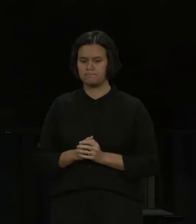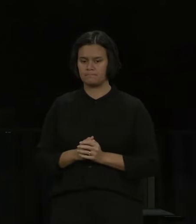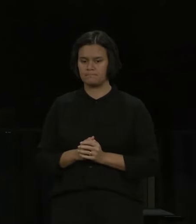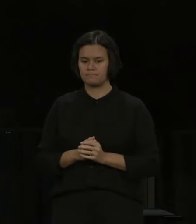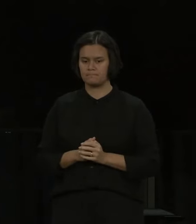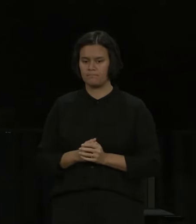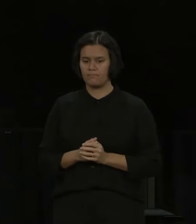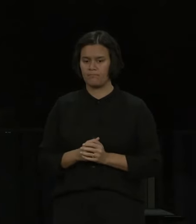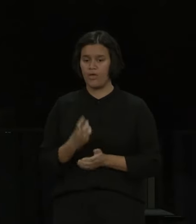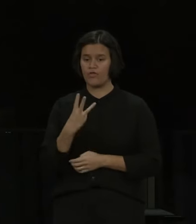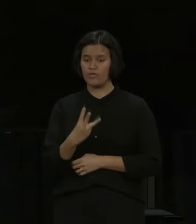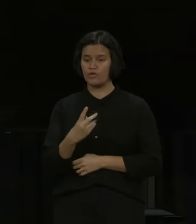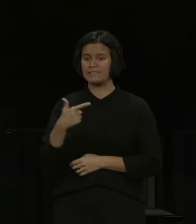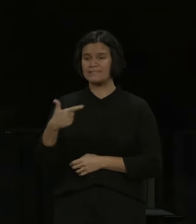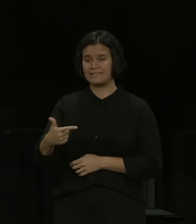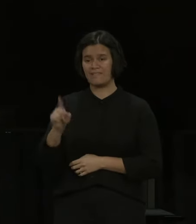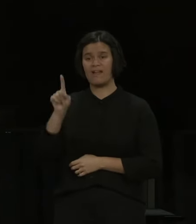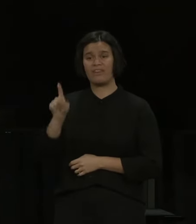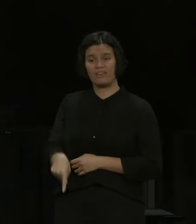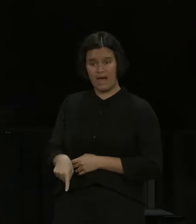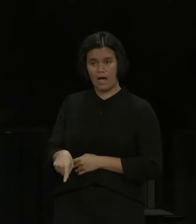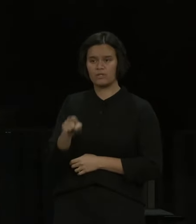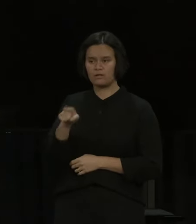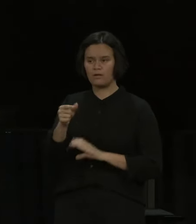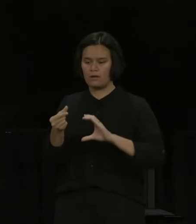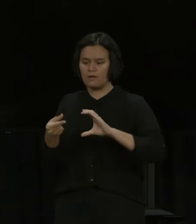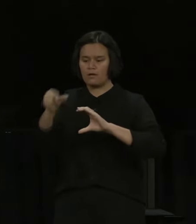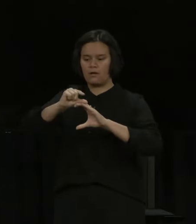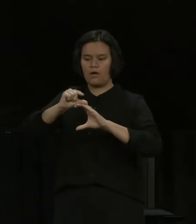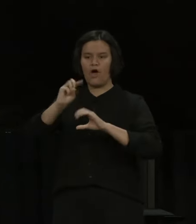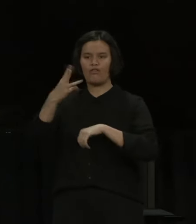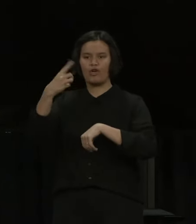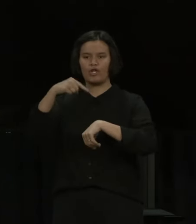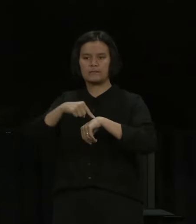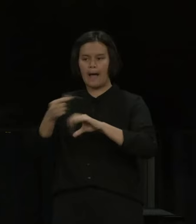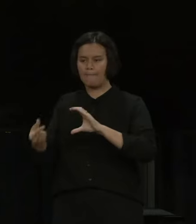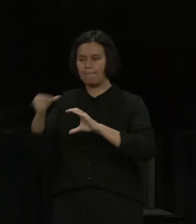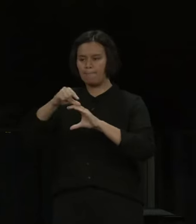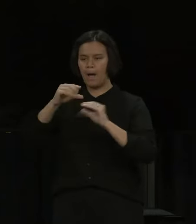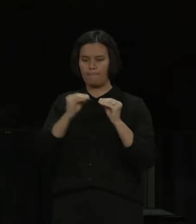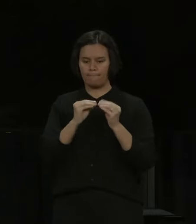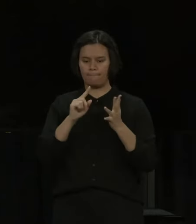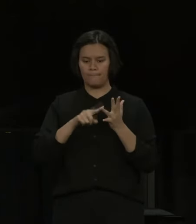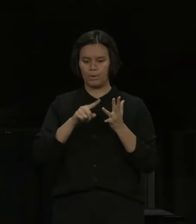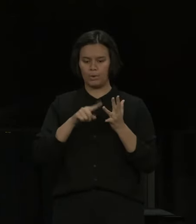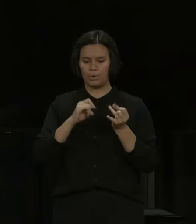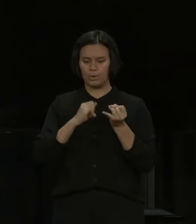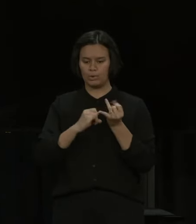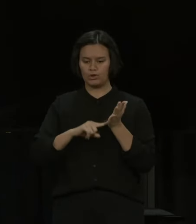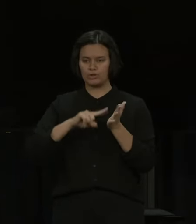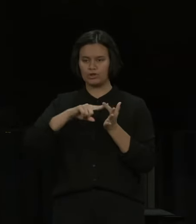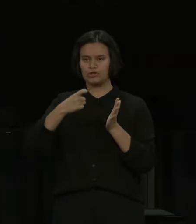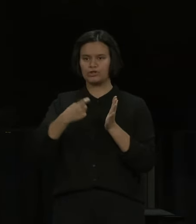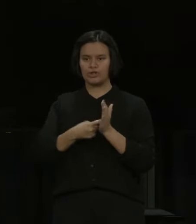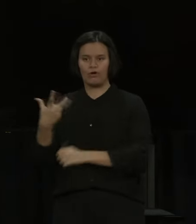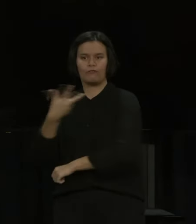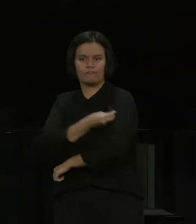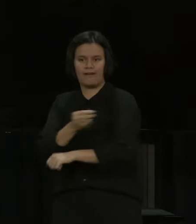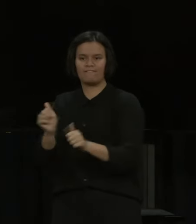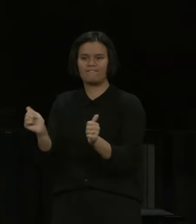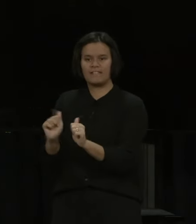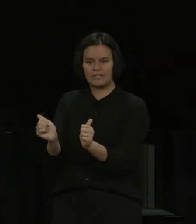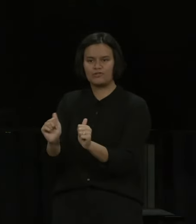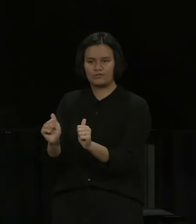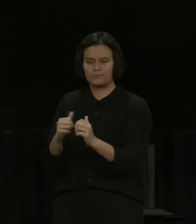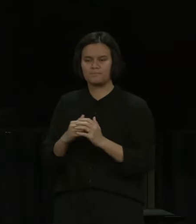have received boosters, and we've only been doing boosters for a couple of days now. We expected around 450,000 people to get booster